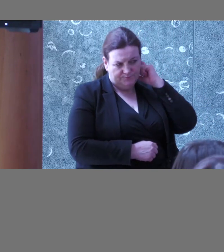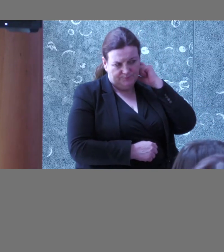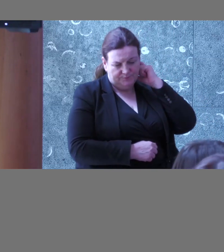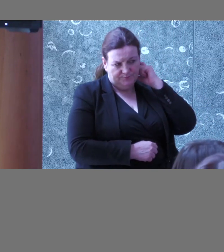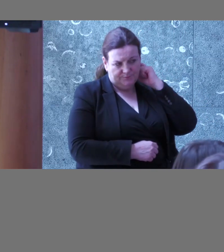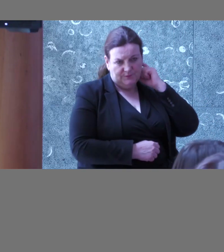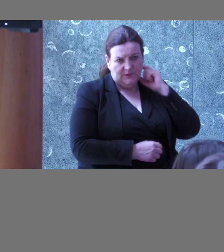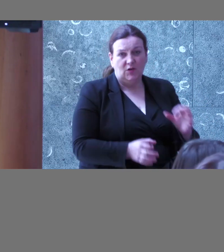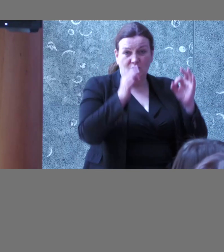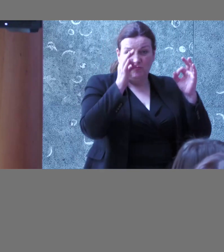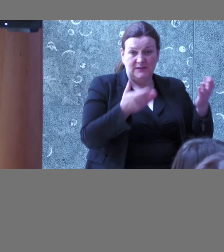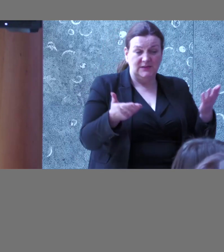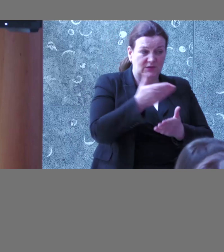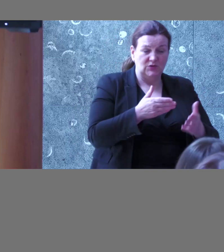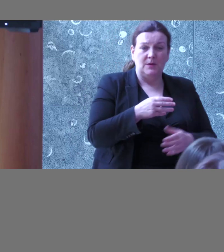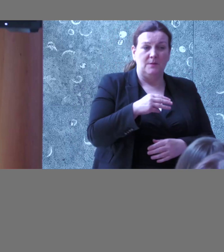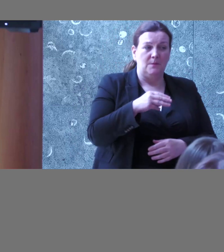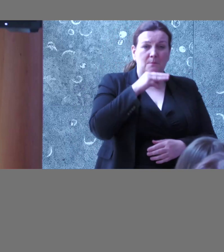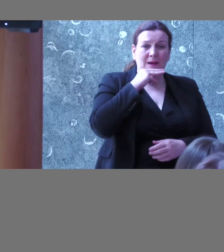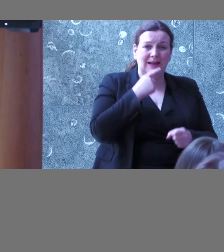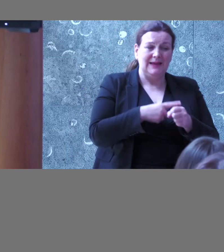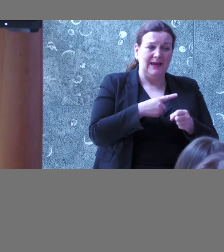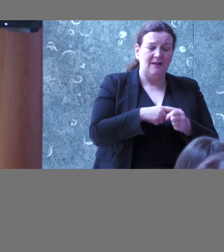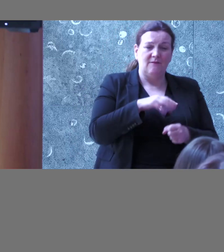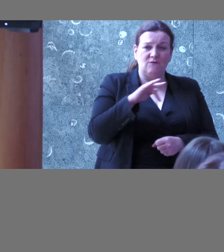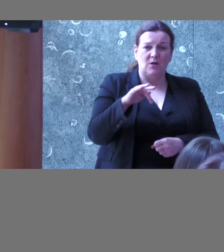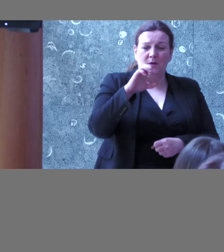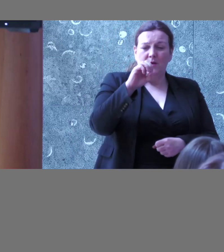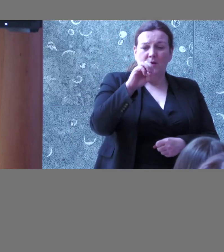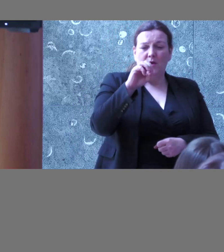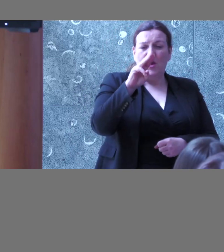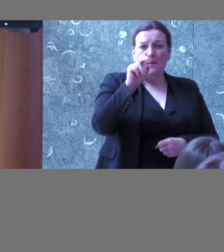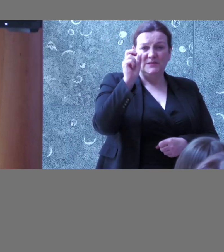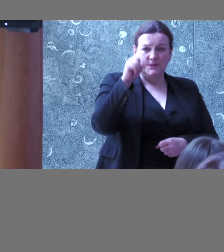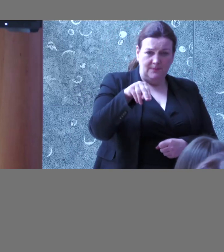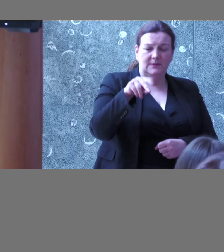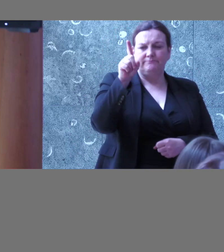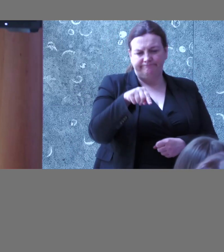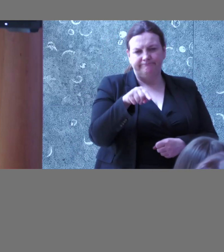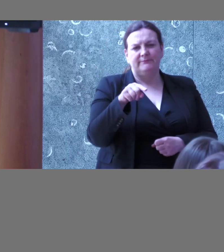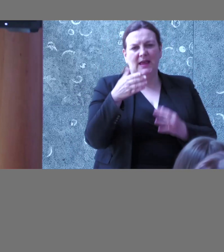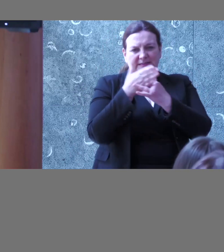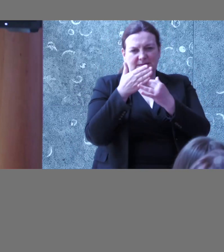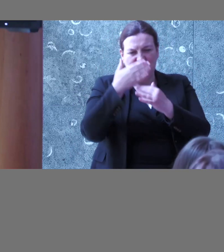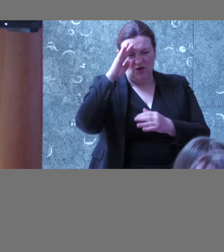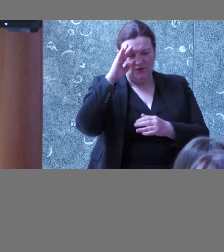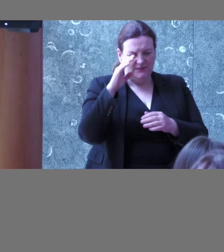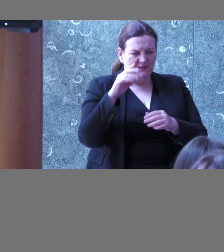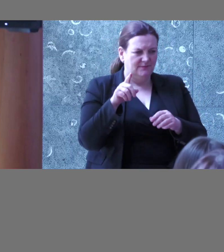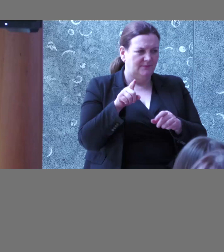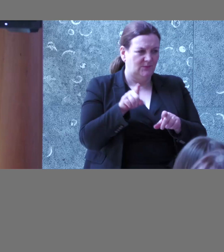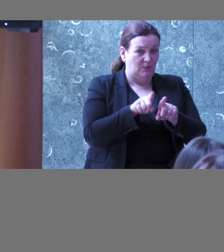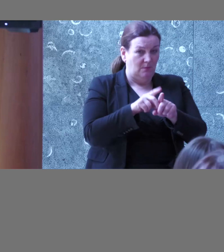Great discussion, everyone. Michael again from Optum slash accessibility Ireland. And kind of leading on from